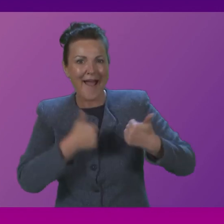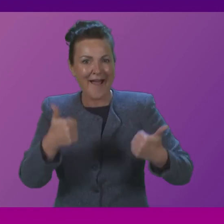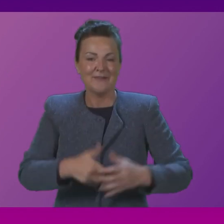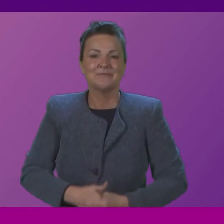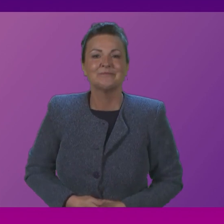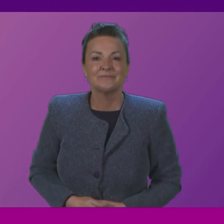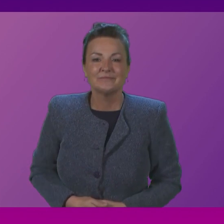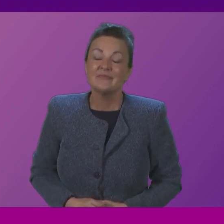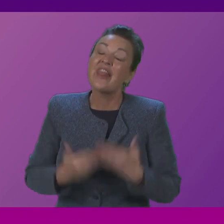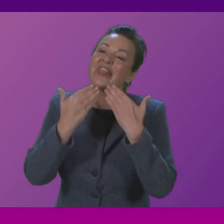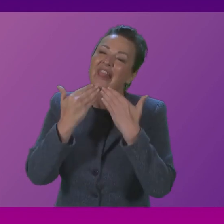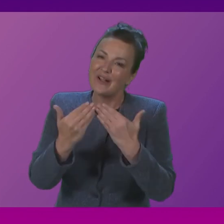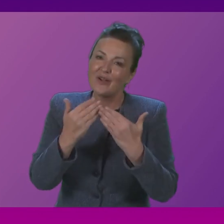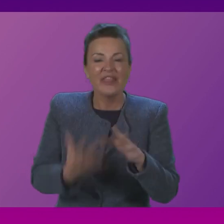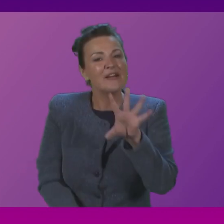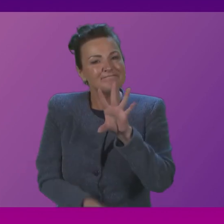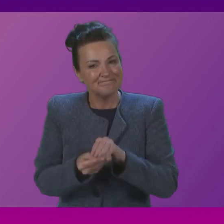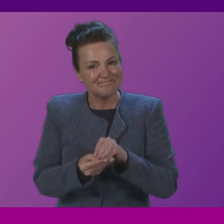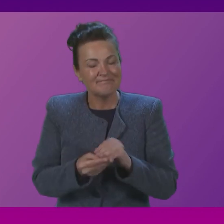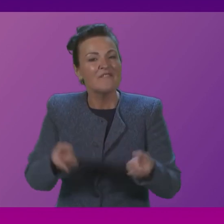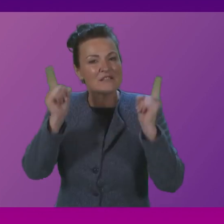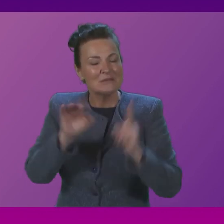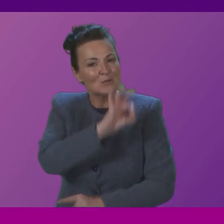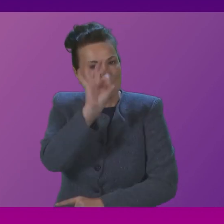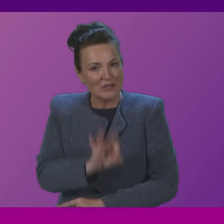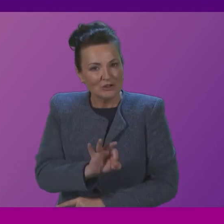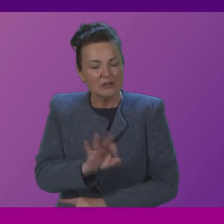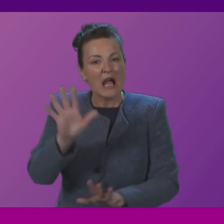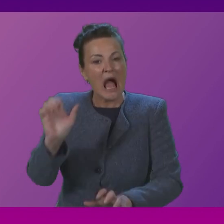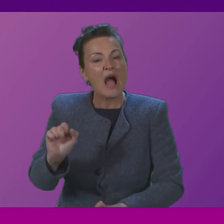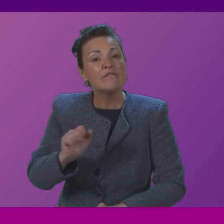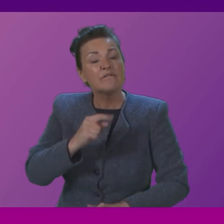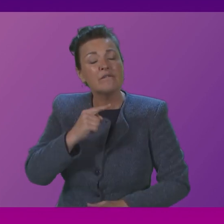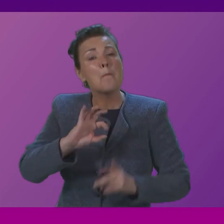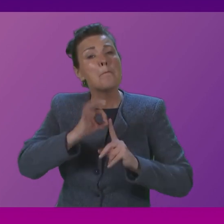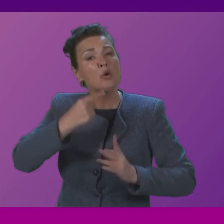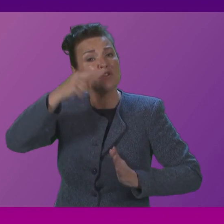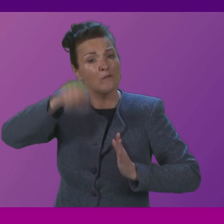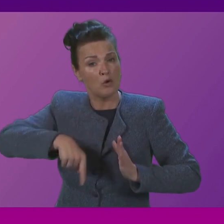thank you that concludes first minister's questions point of order Rachel Hamilton